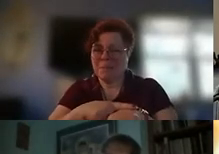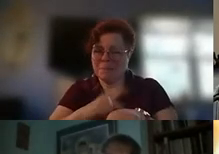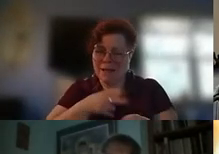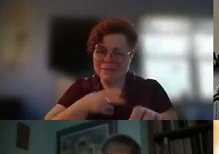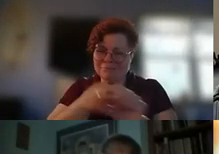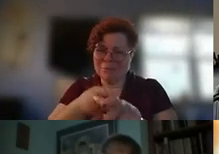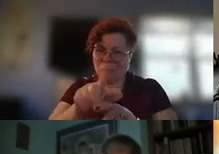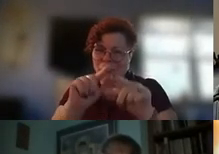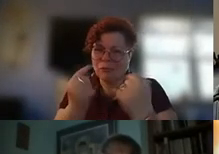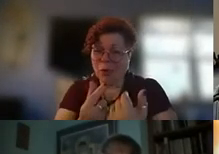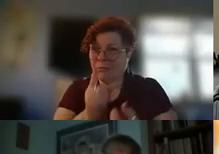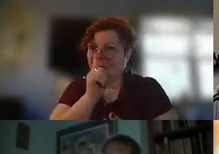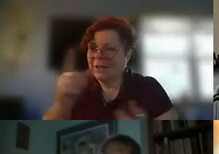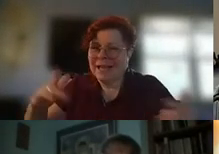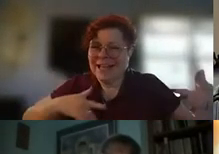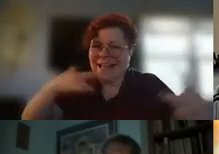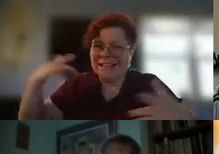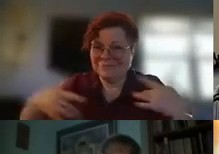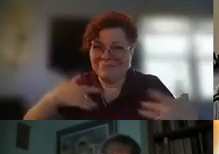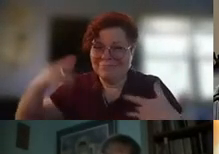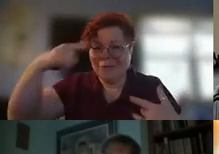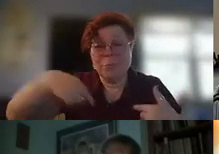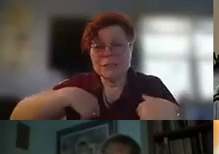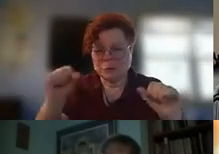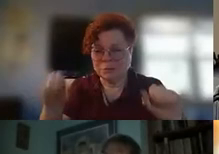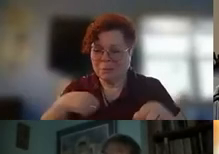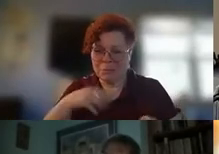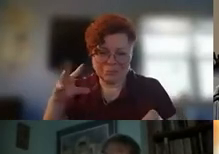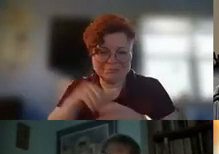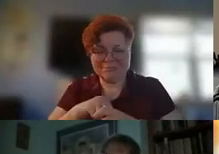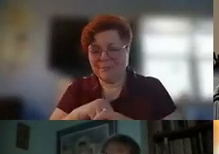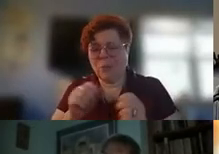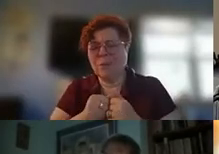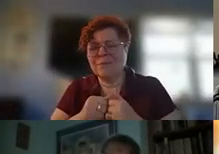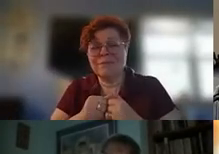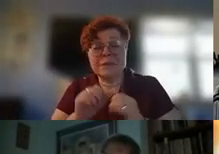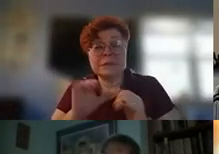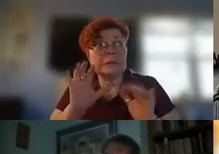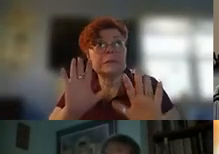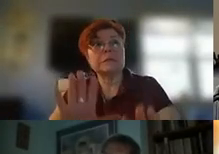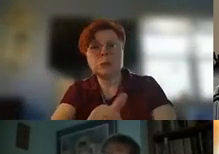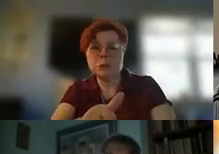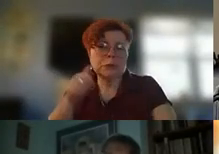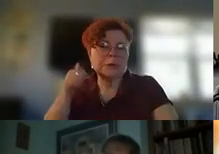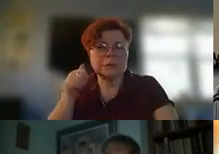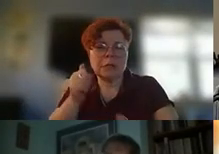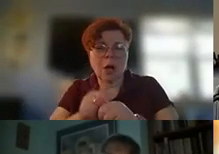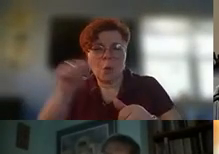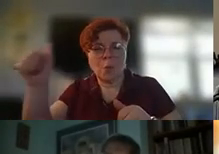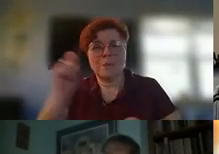and it's really exciting for me to be able to be part of it from such a great distance because i couldn't physically be